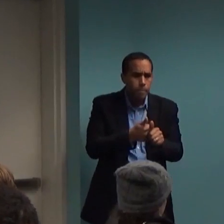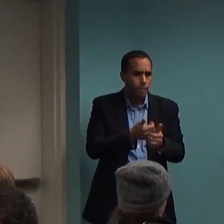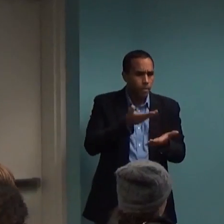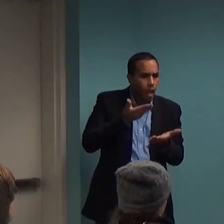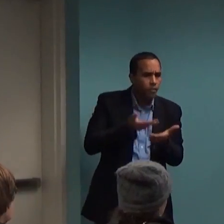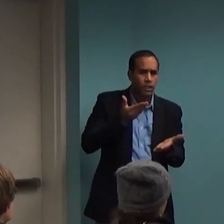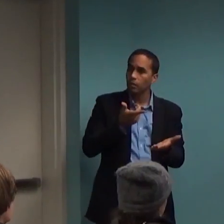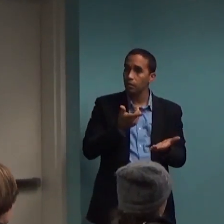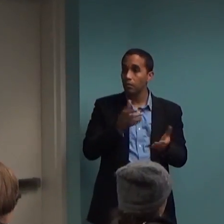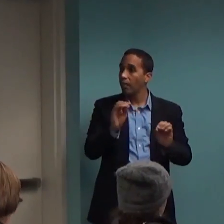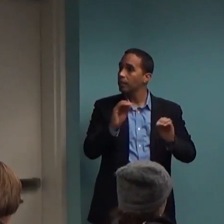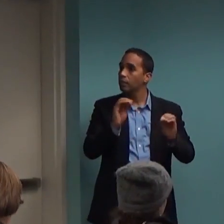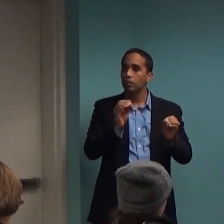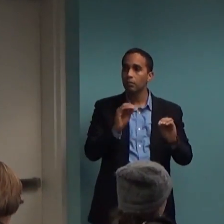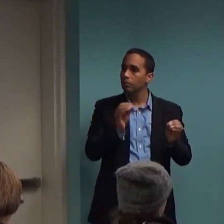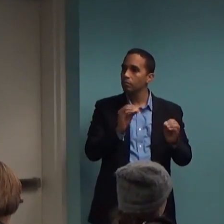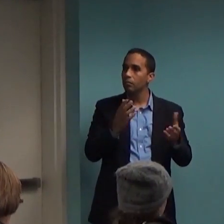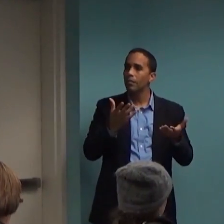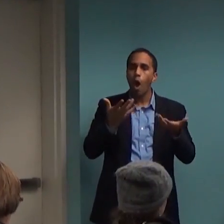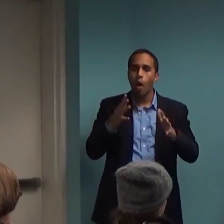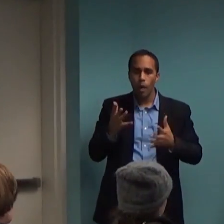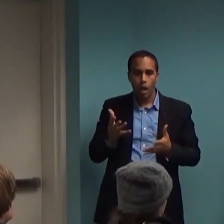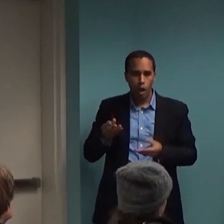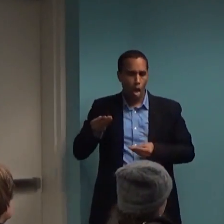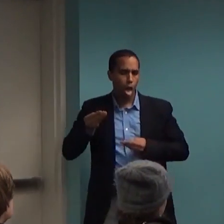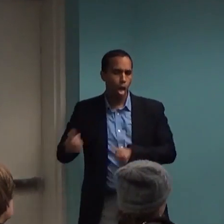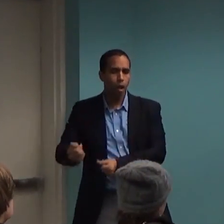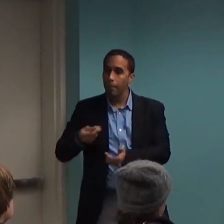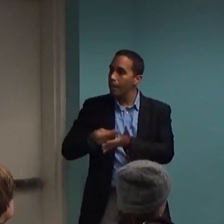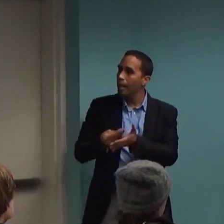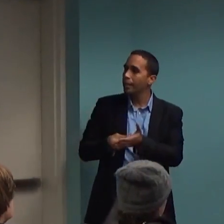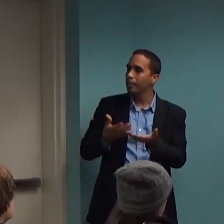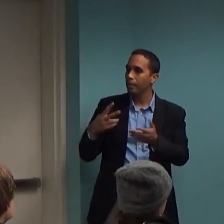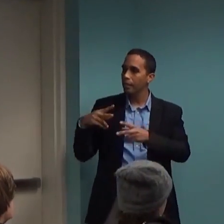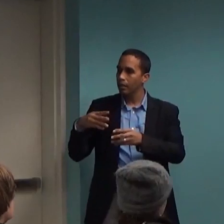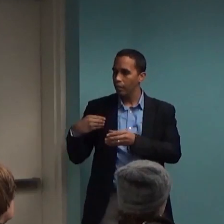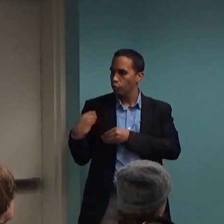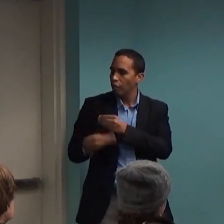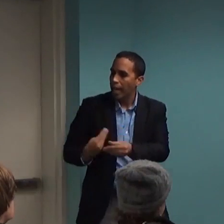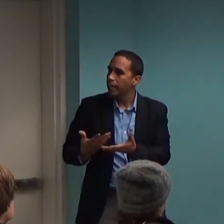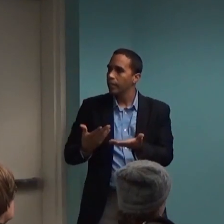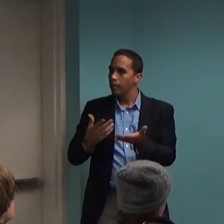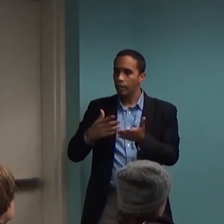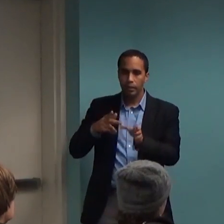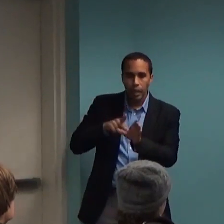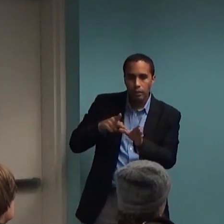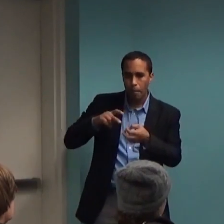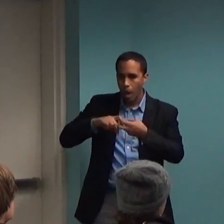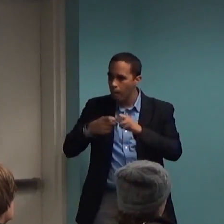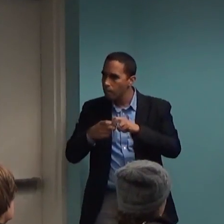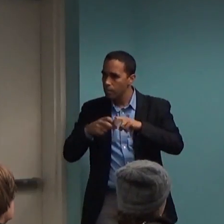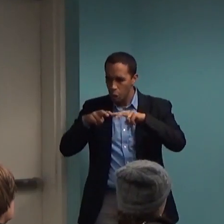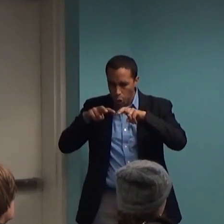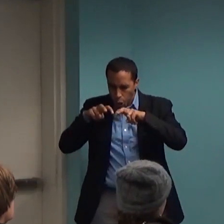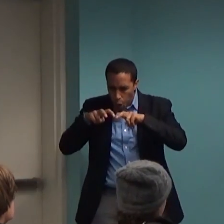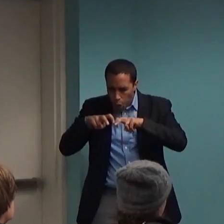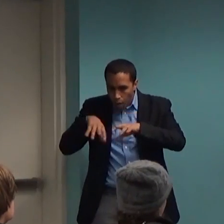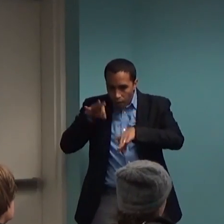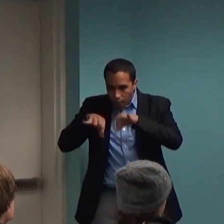research for a whole host of psychiatric problems. And there has not yet been a definitive genetic